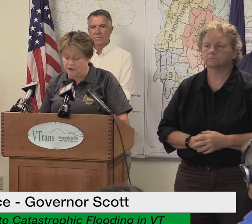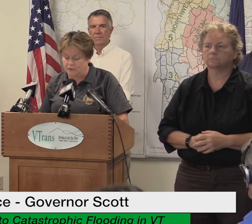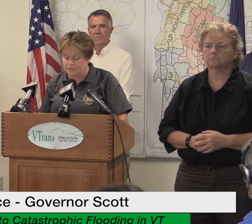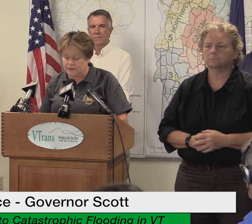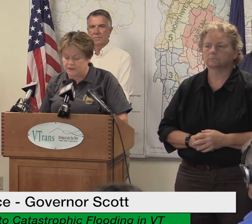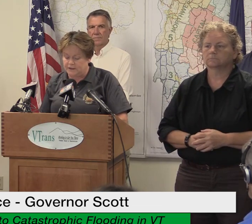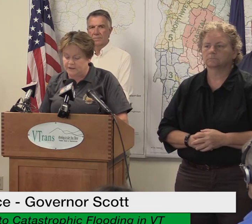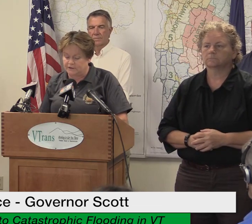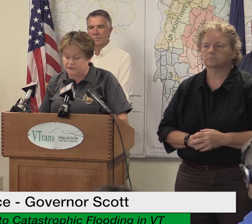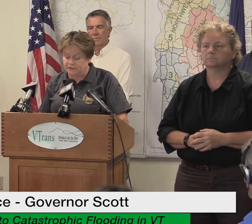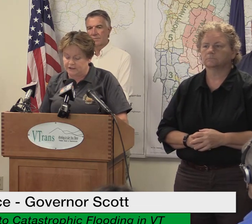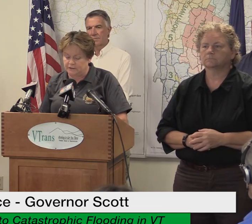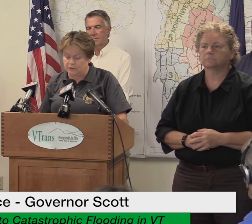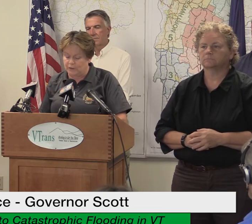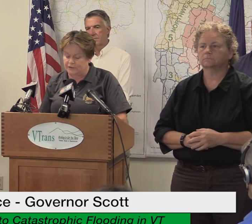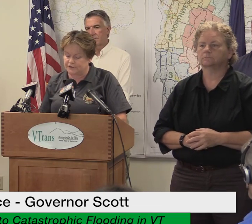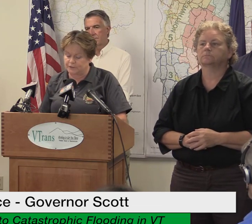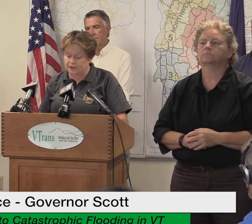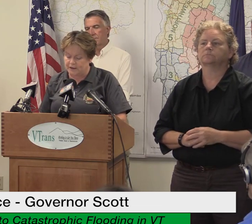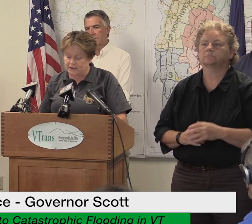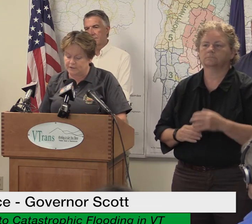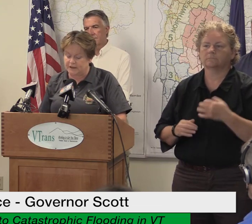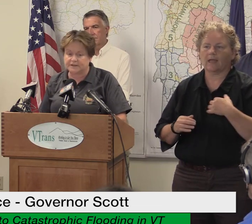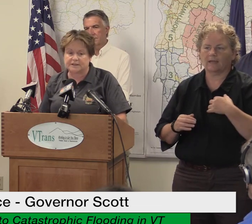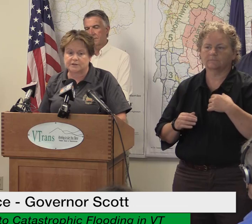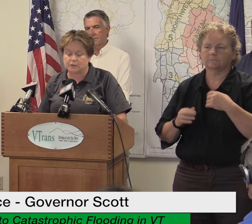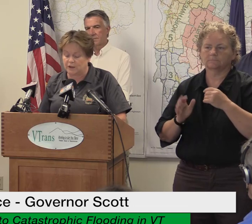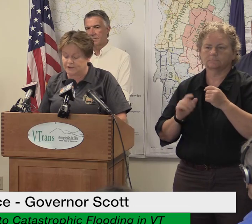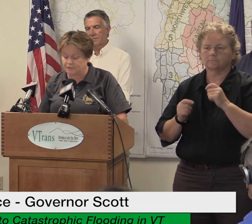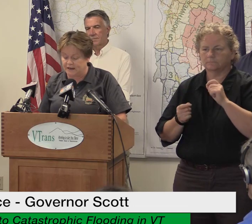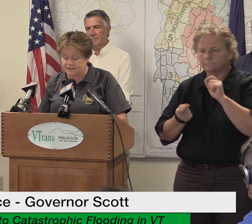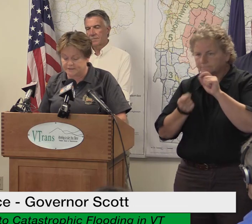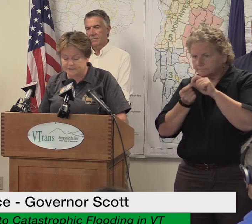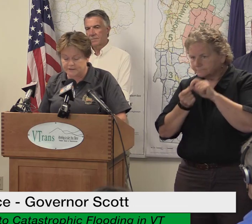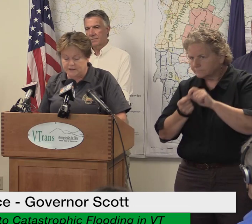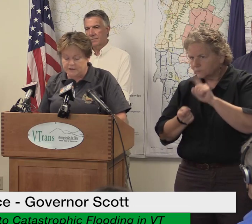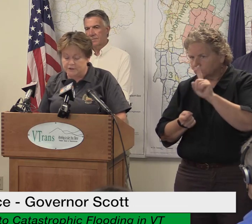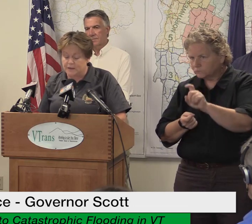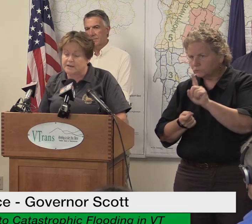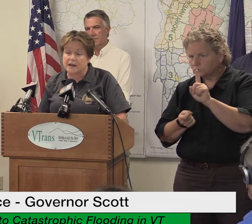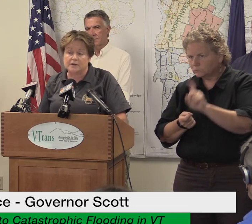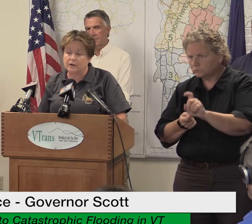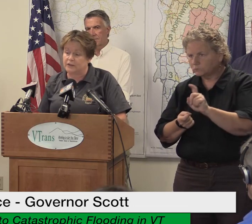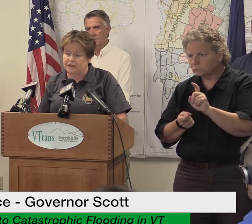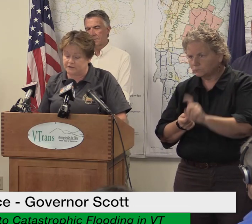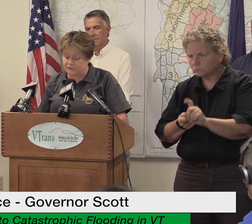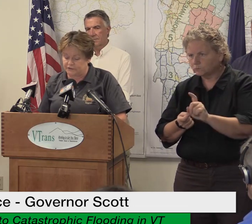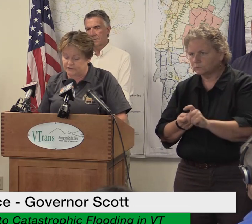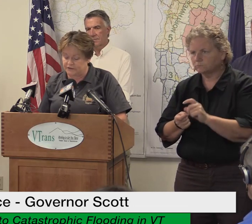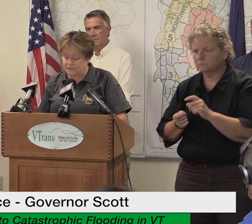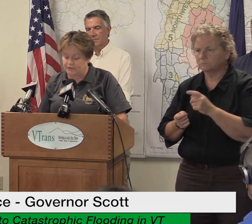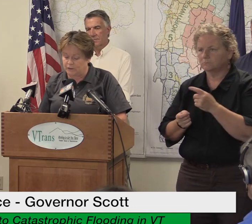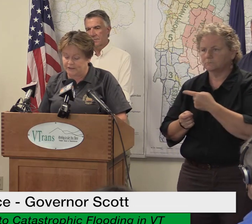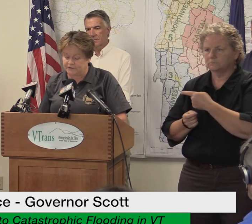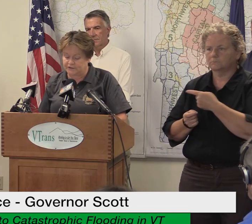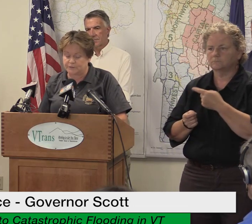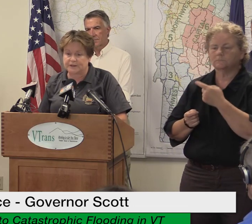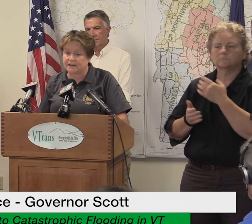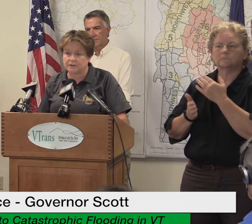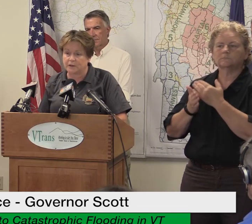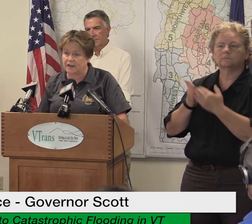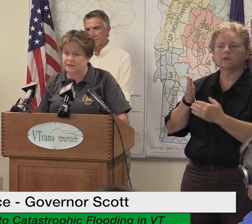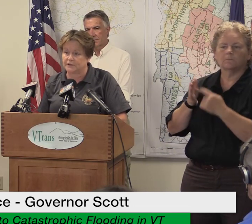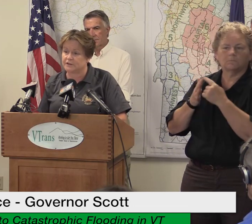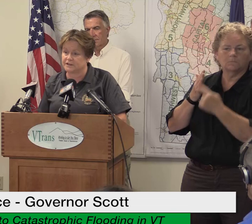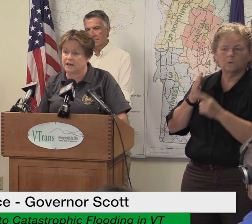to your home including whether it's your primary residence or one you rent you may not know the answers to some of the questions